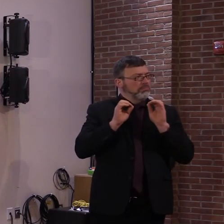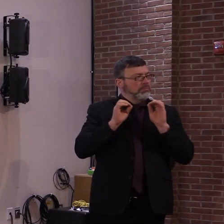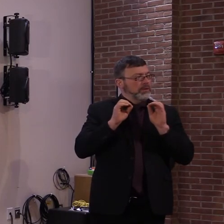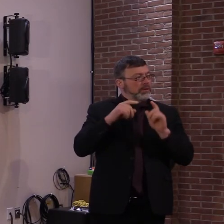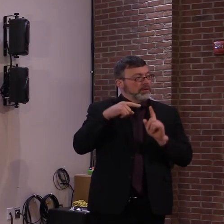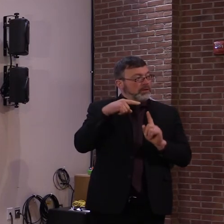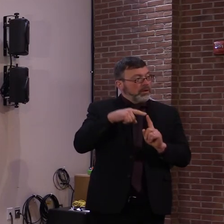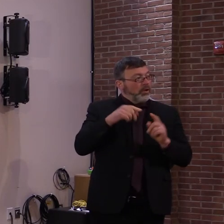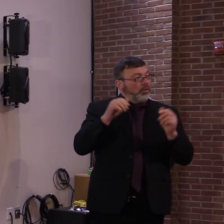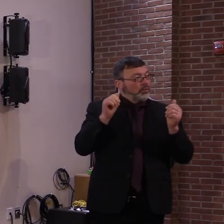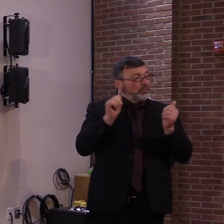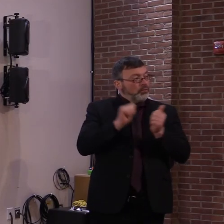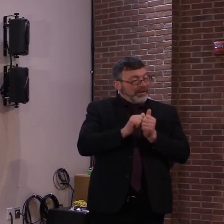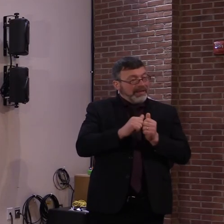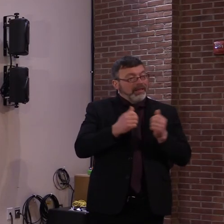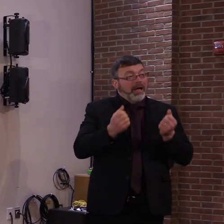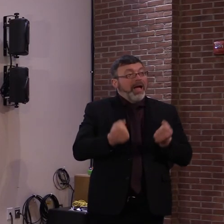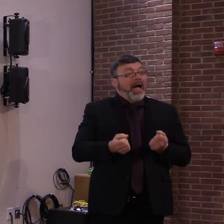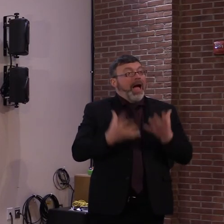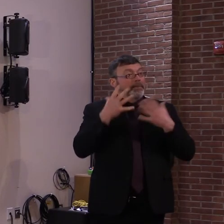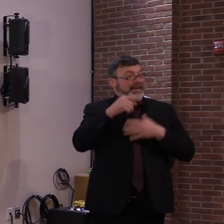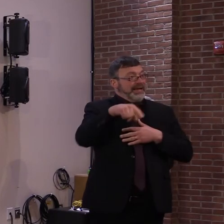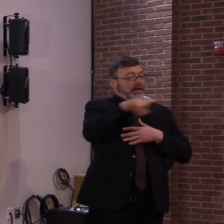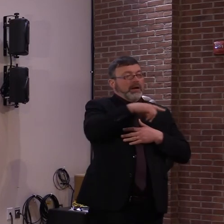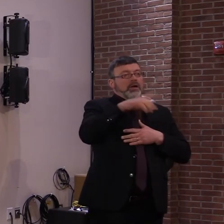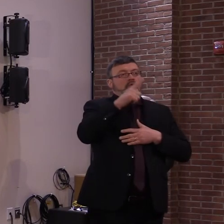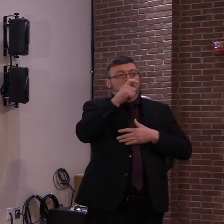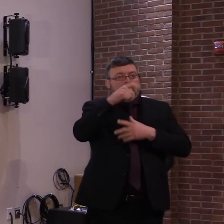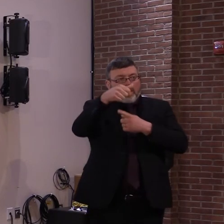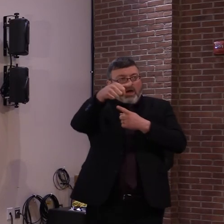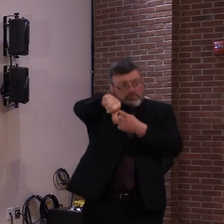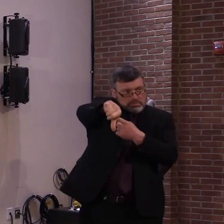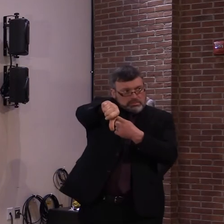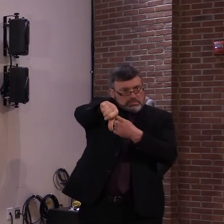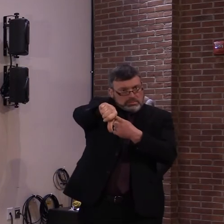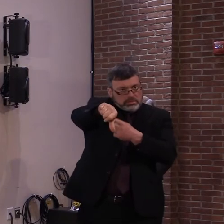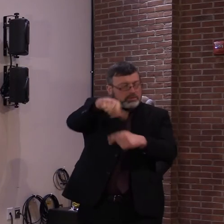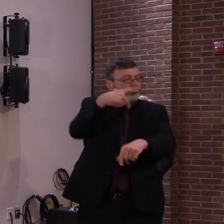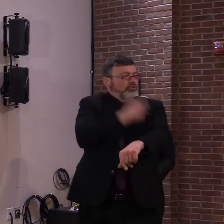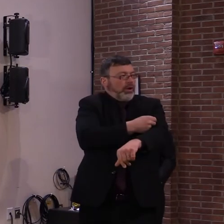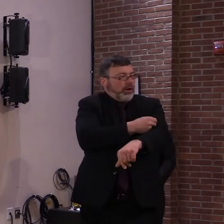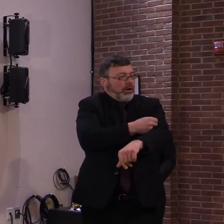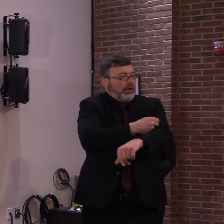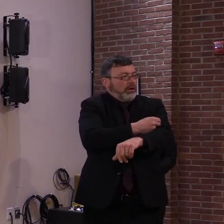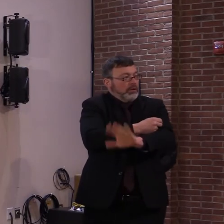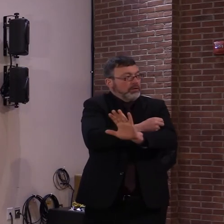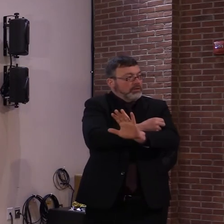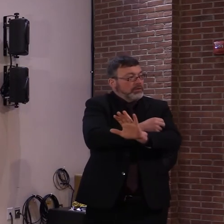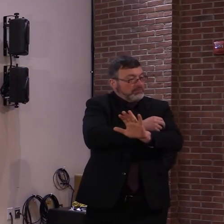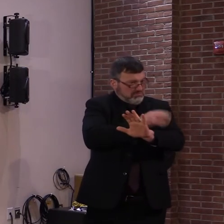And also, do you have any information on cases of side effects from receiving the first dose?